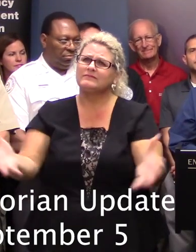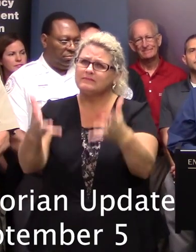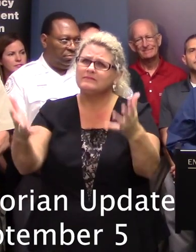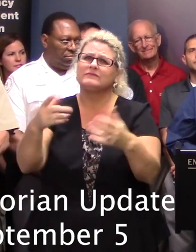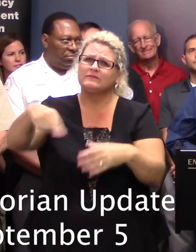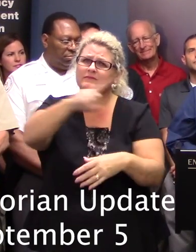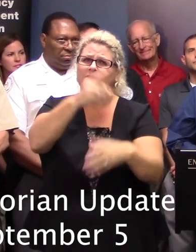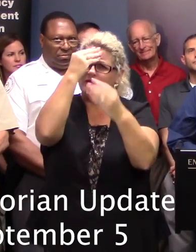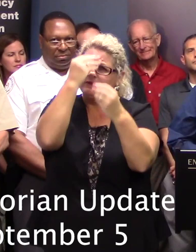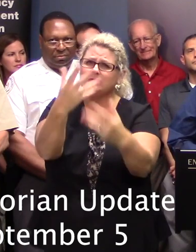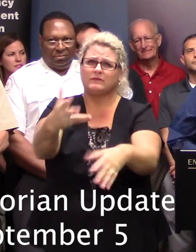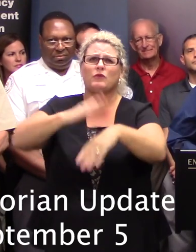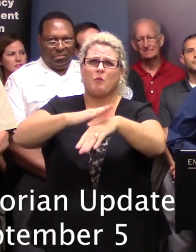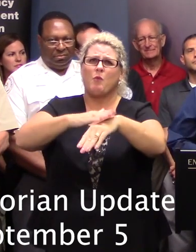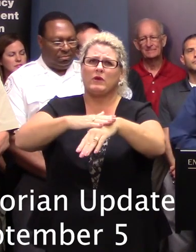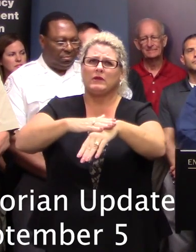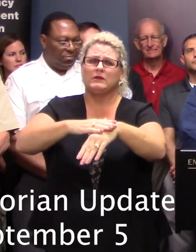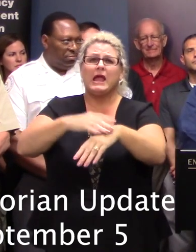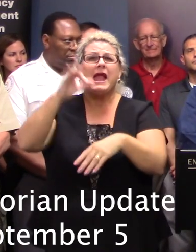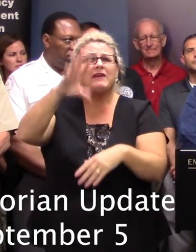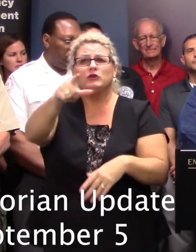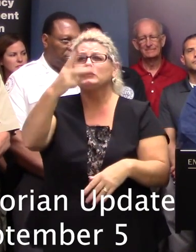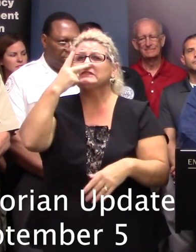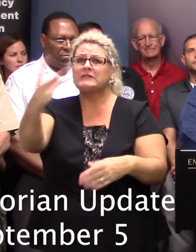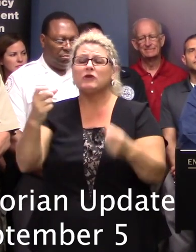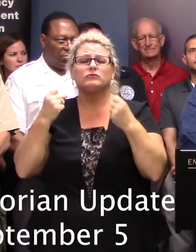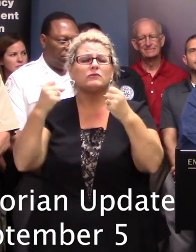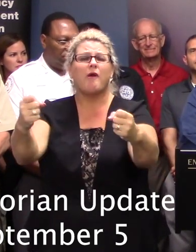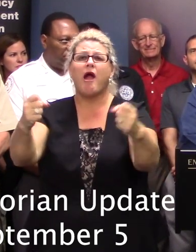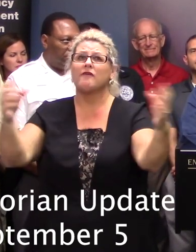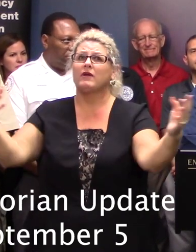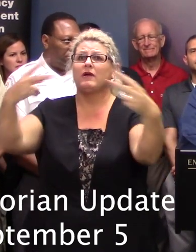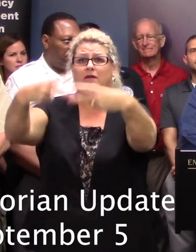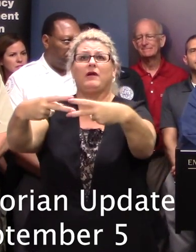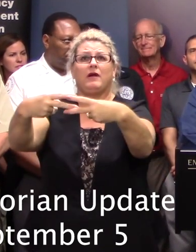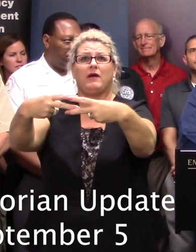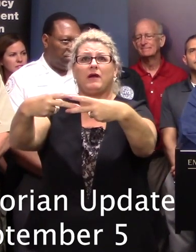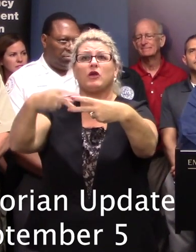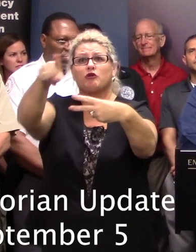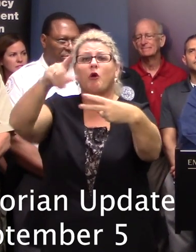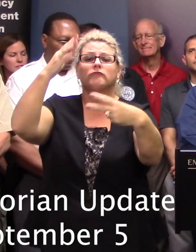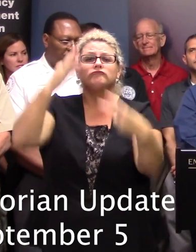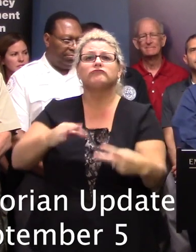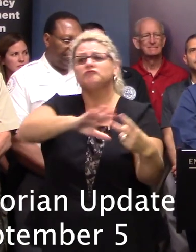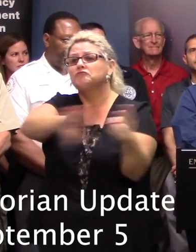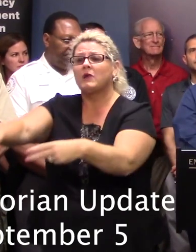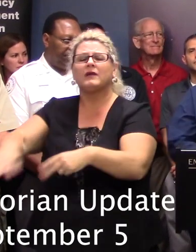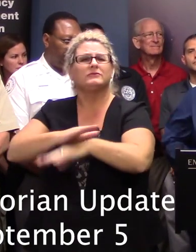particular, if a road is barricaded, do not drive around those barricades and do not move those barricades. They are there for your safety.